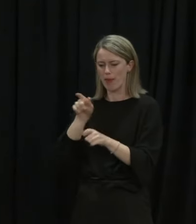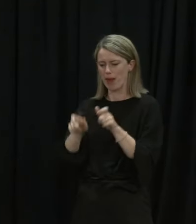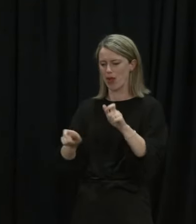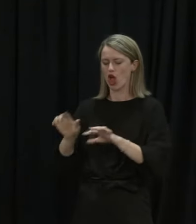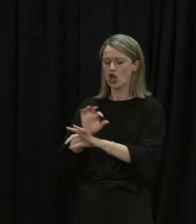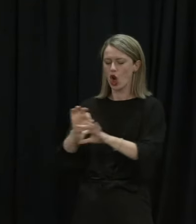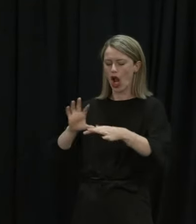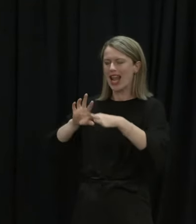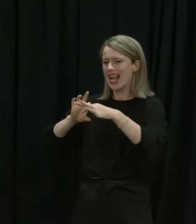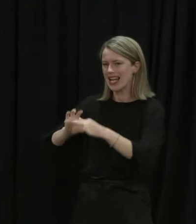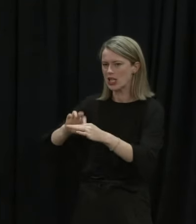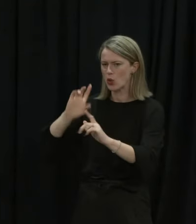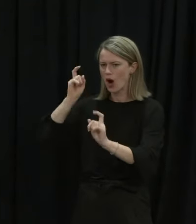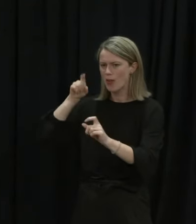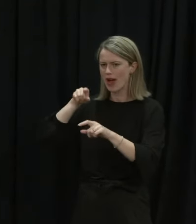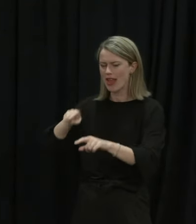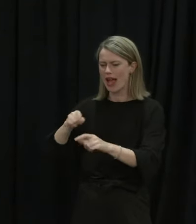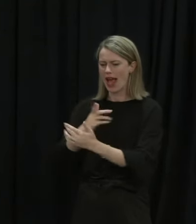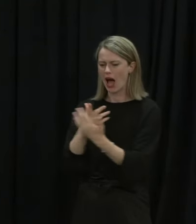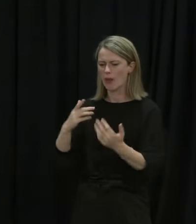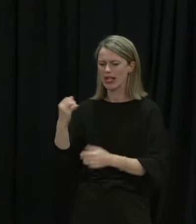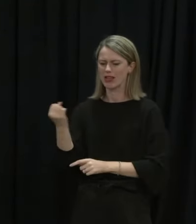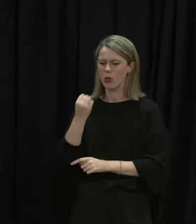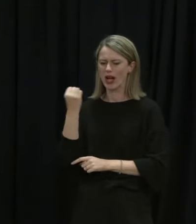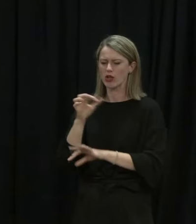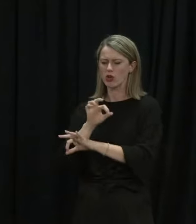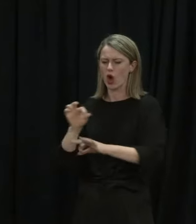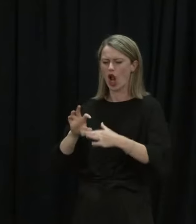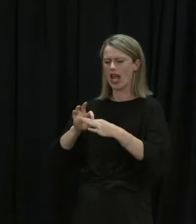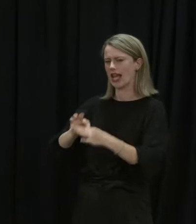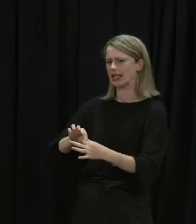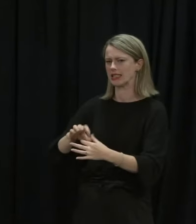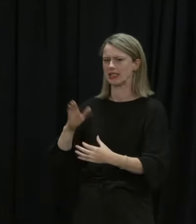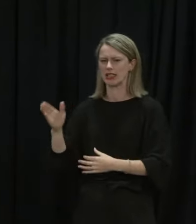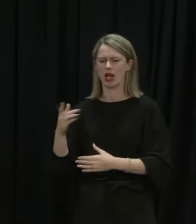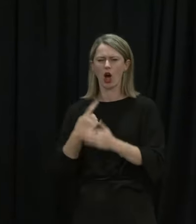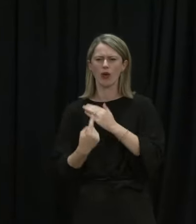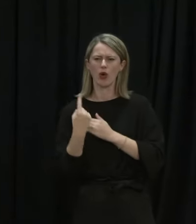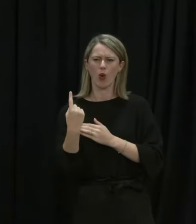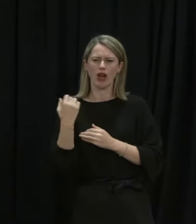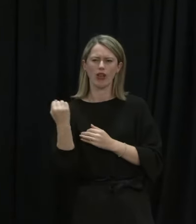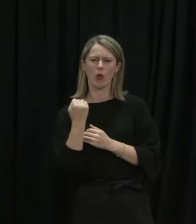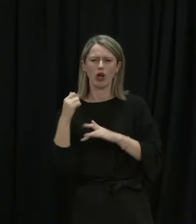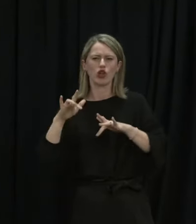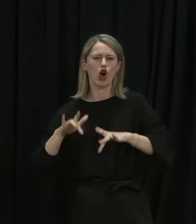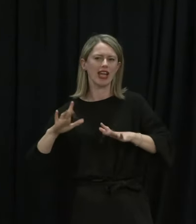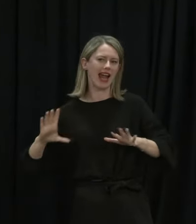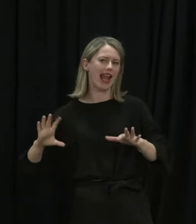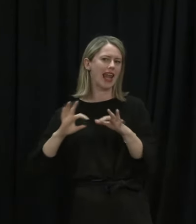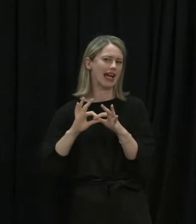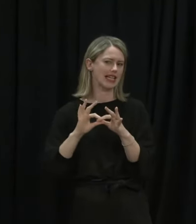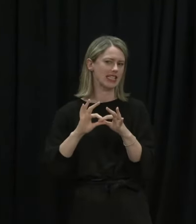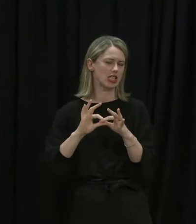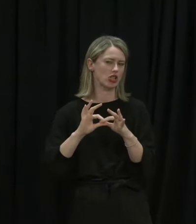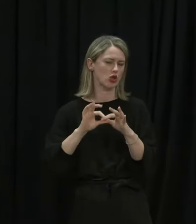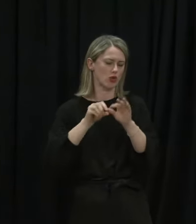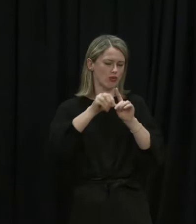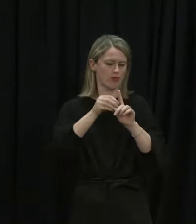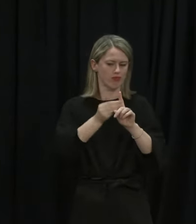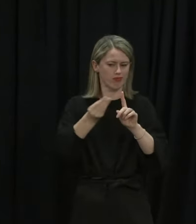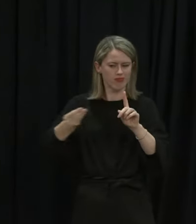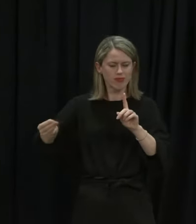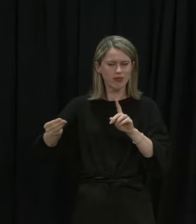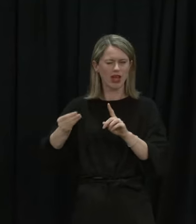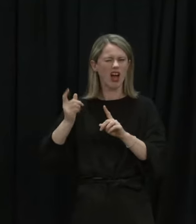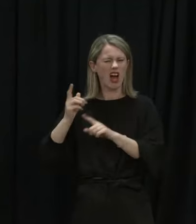today's unlinked cases in the Waikato? There was just the one that hadn't been linked yet in the Waikato, but I suspect as interviews